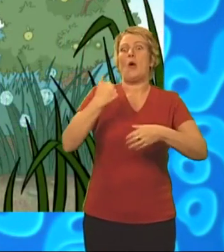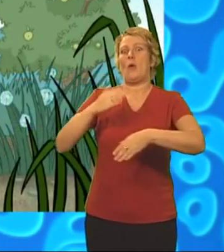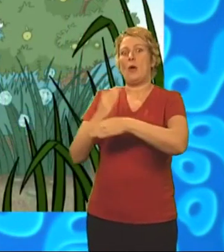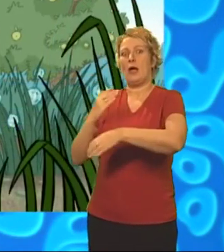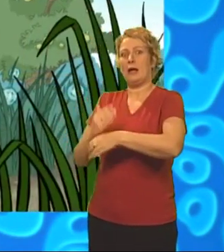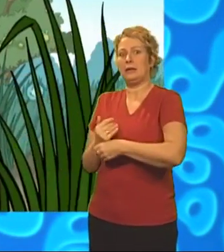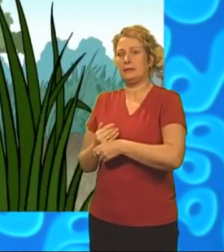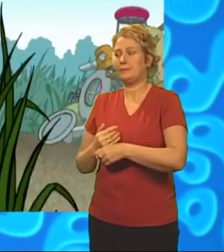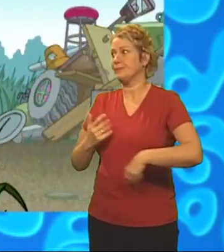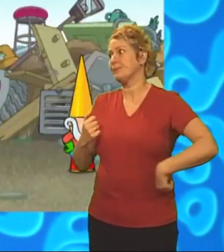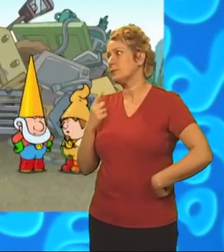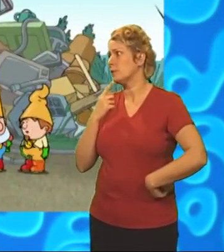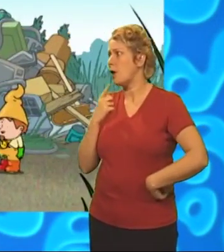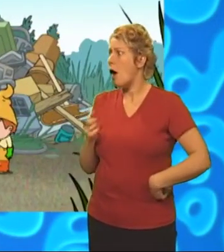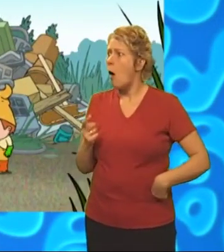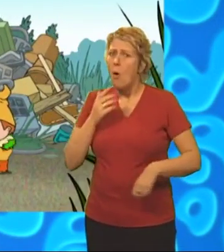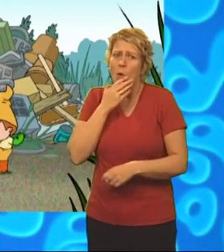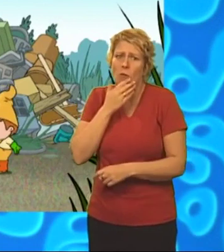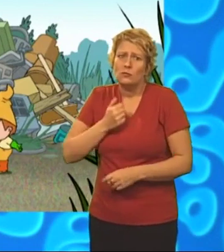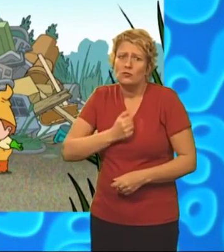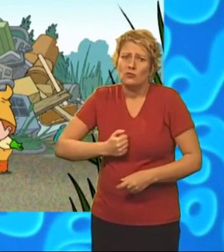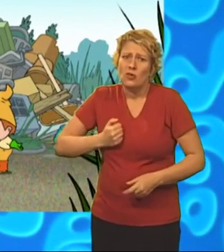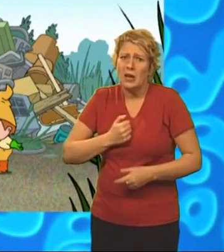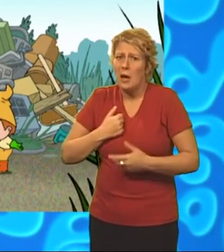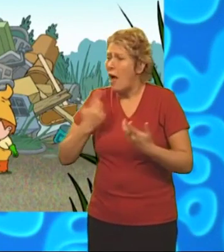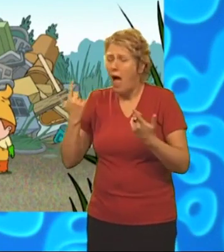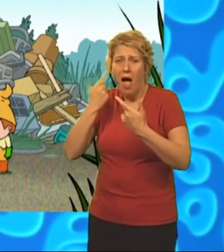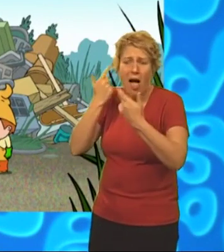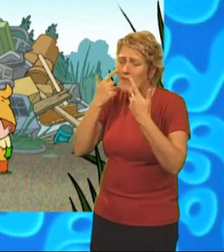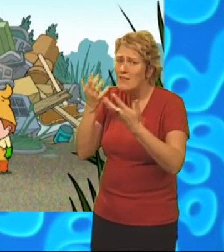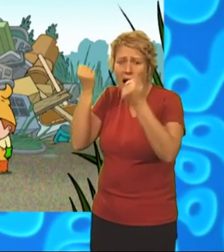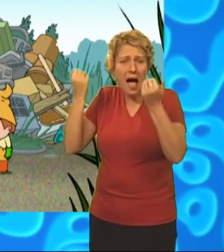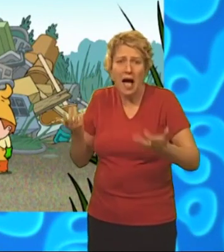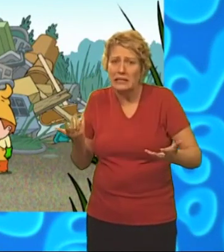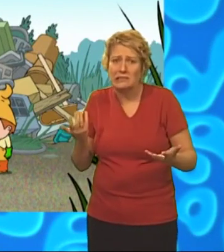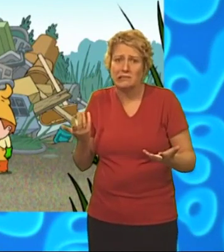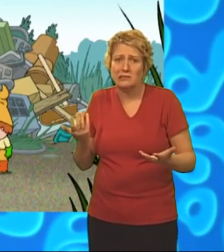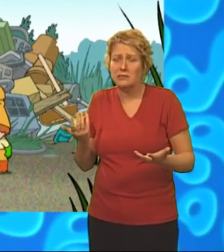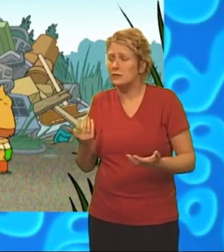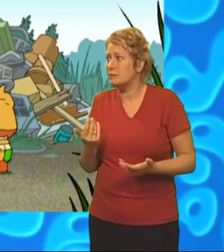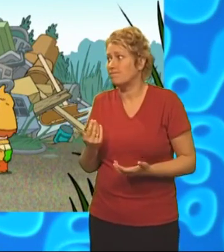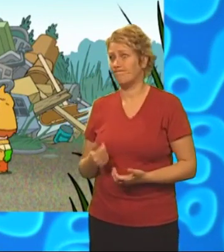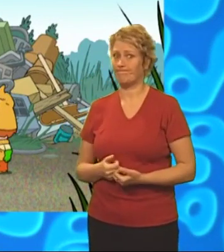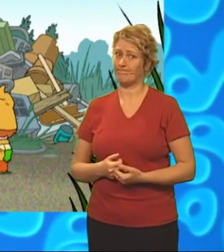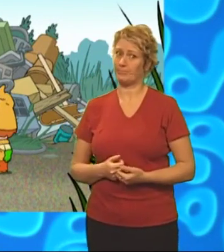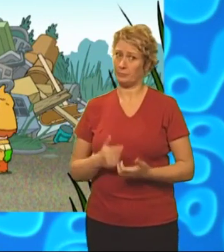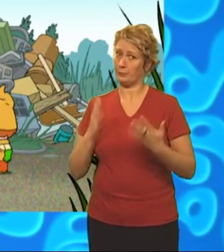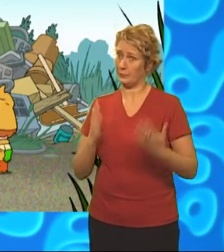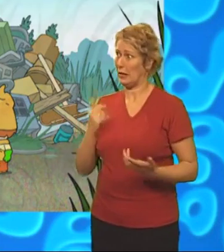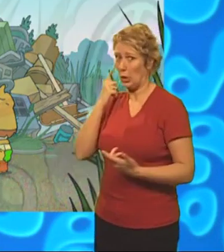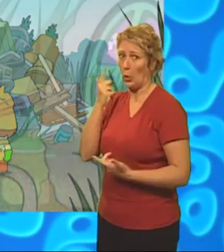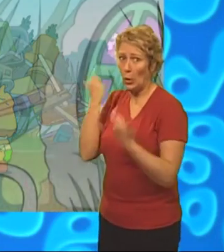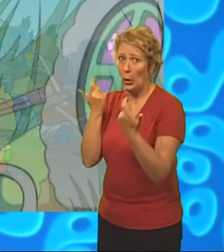I'm sorry, Gordon. I would have brought it back, only I couldn't find it. Well, we'd better get looking, hadn't we?